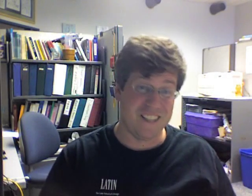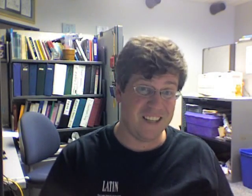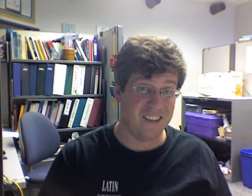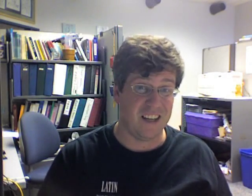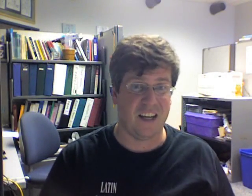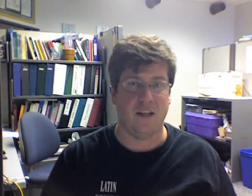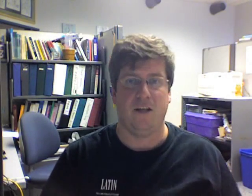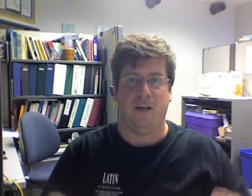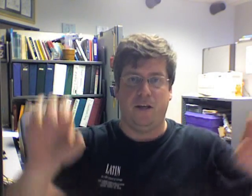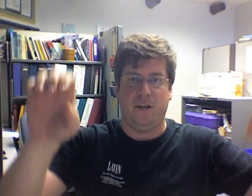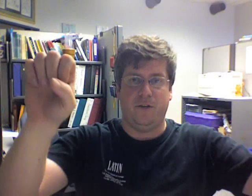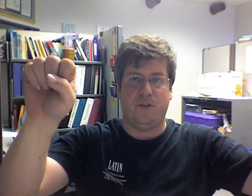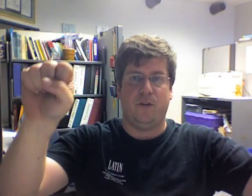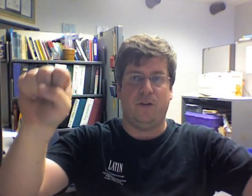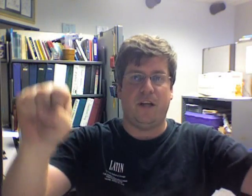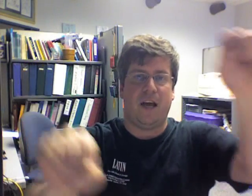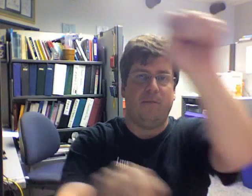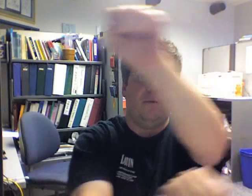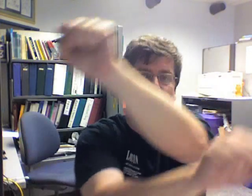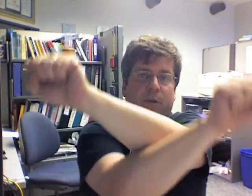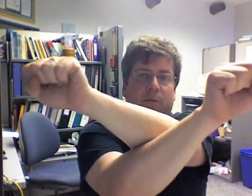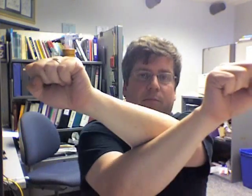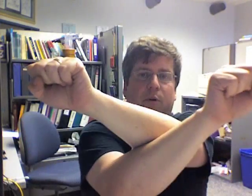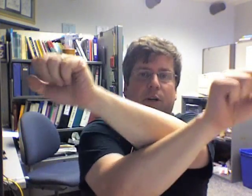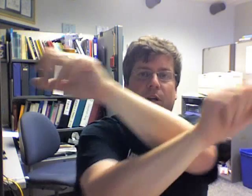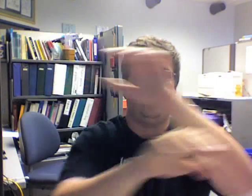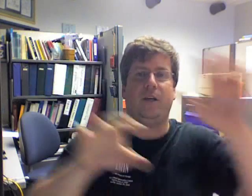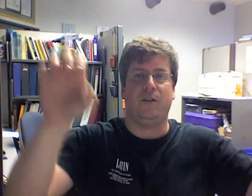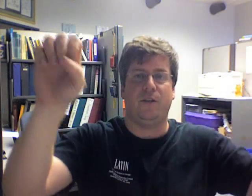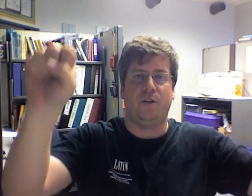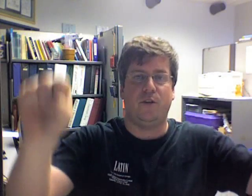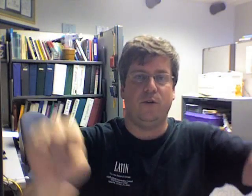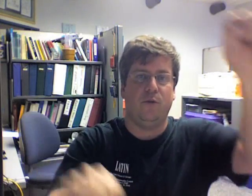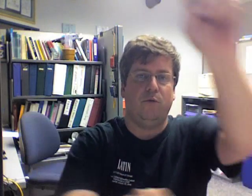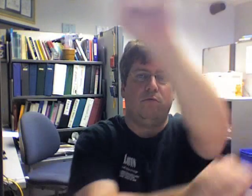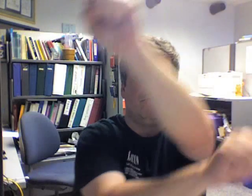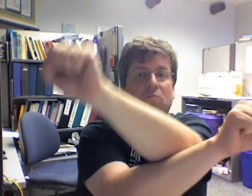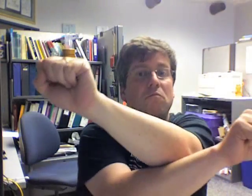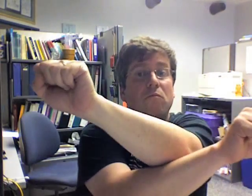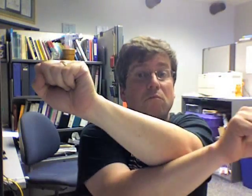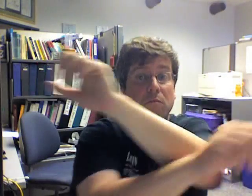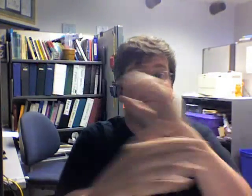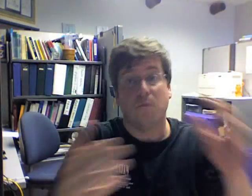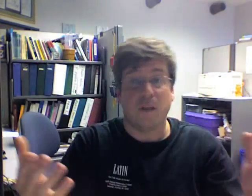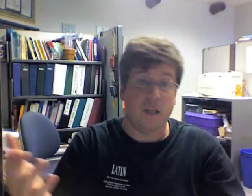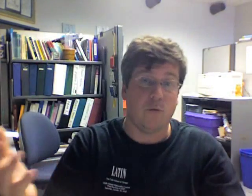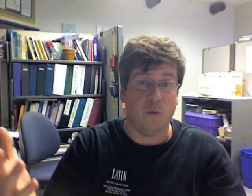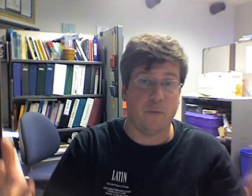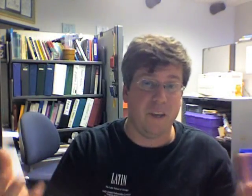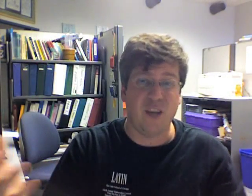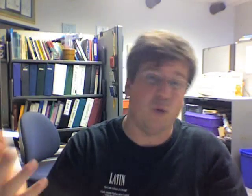single i is that movement broken up into two equally